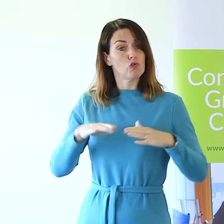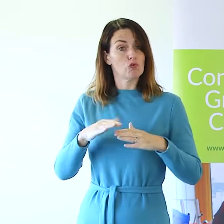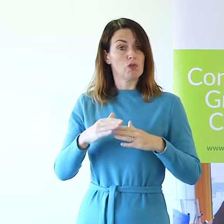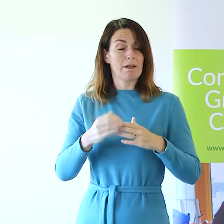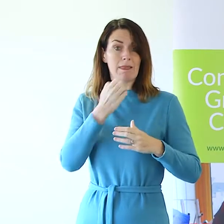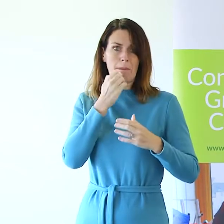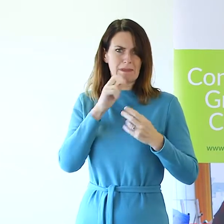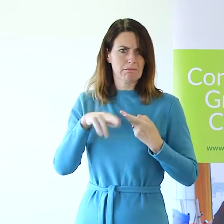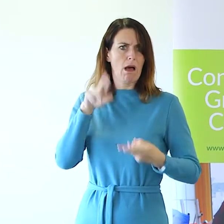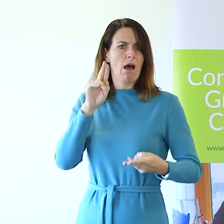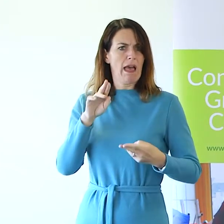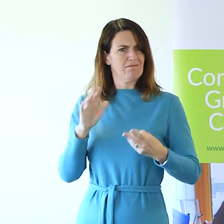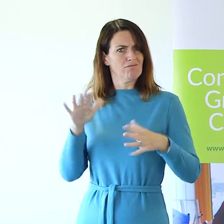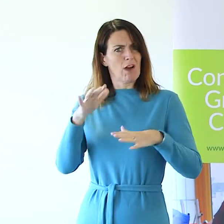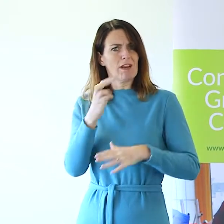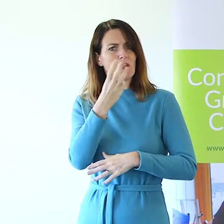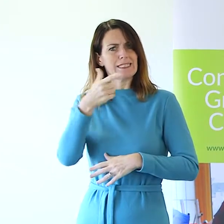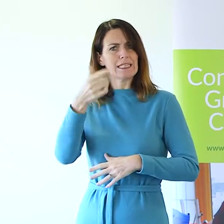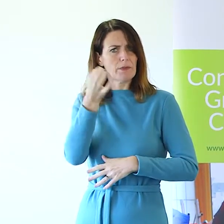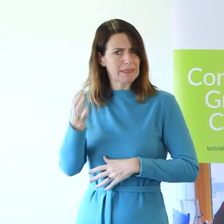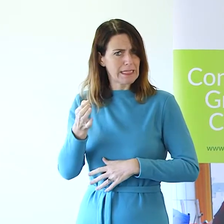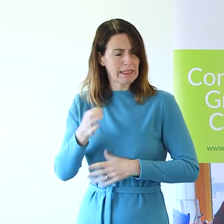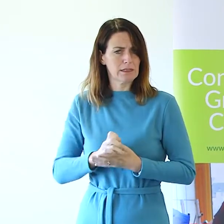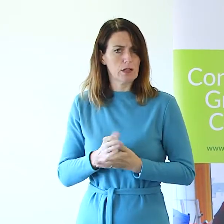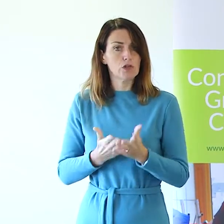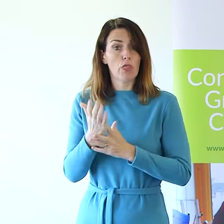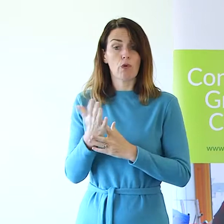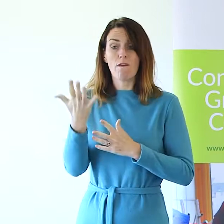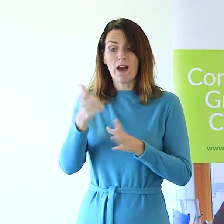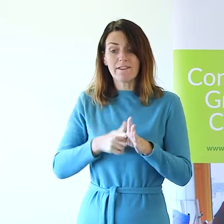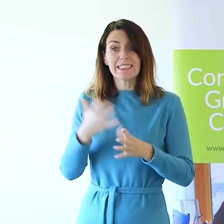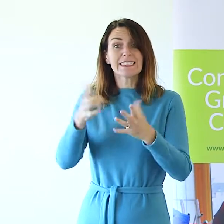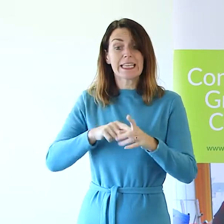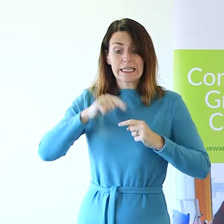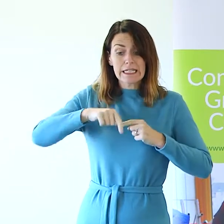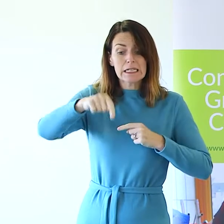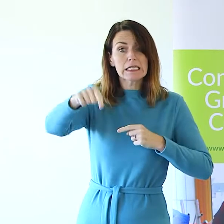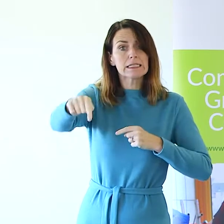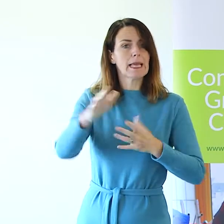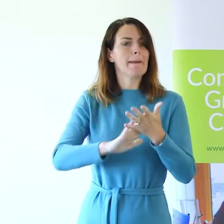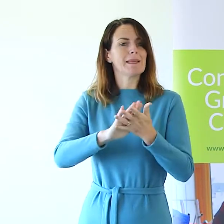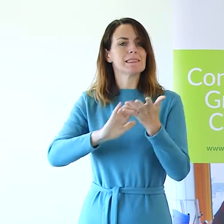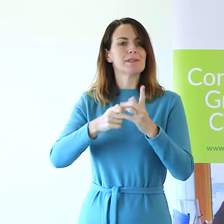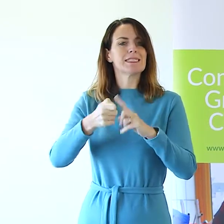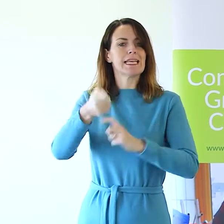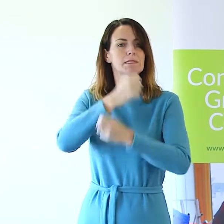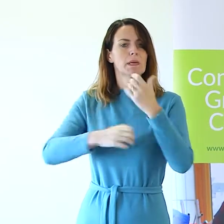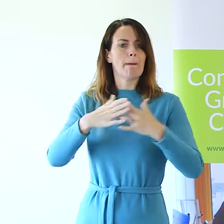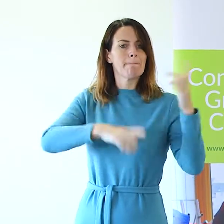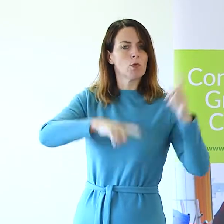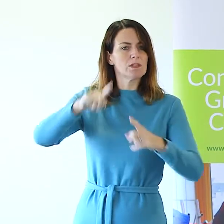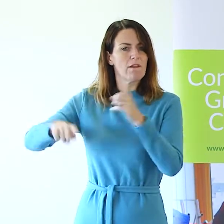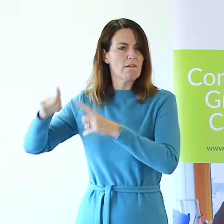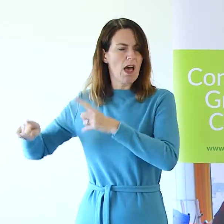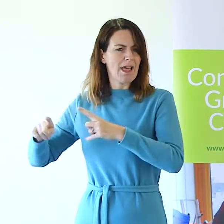37%. So over the next 5-10 years Milton Keynes will become a more diverse and culturally